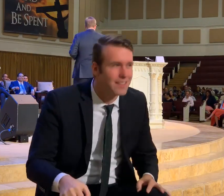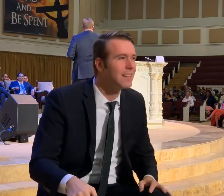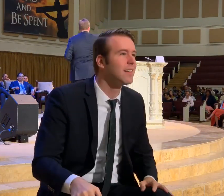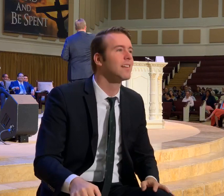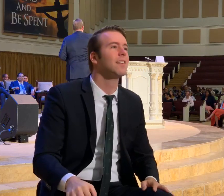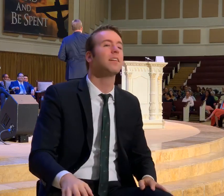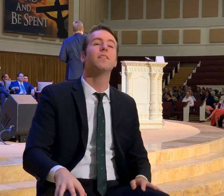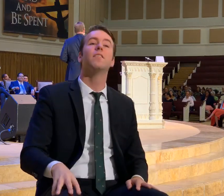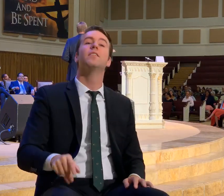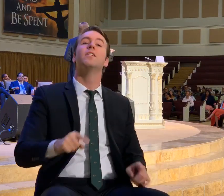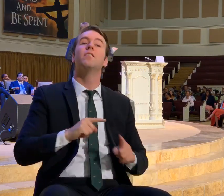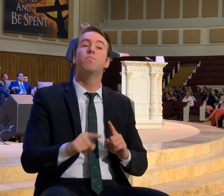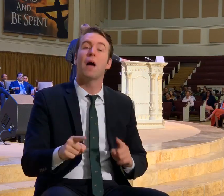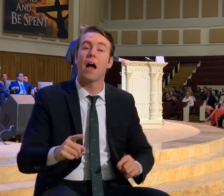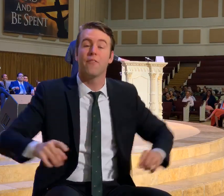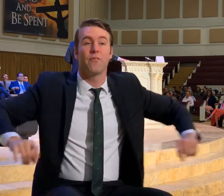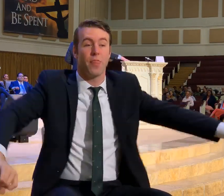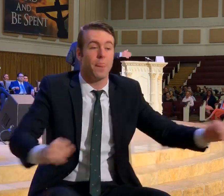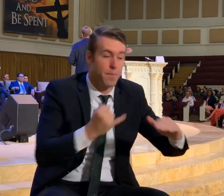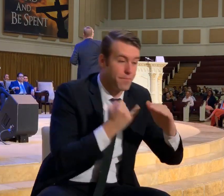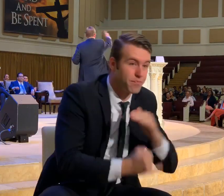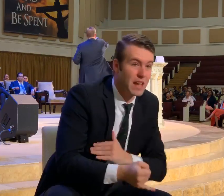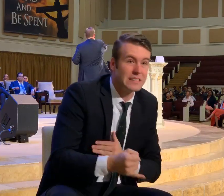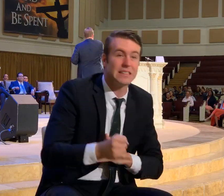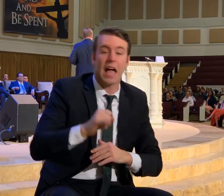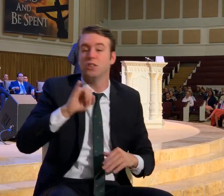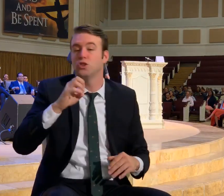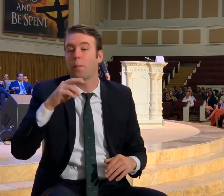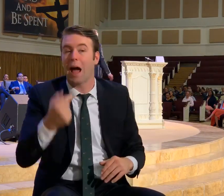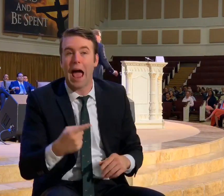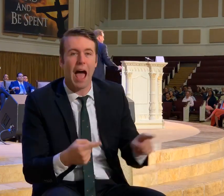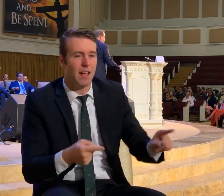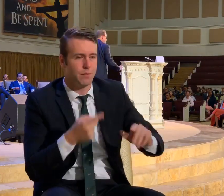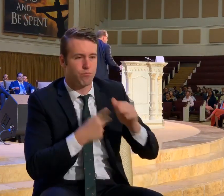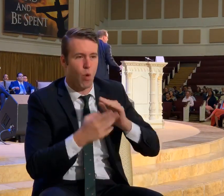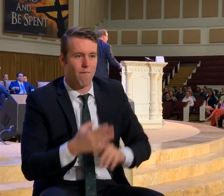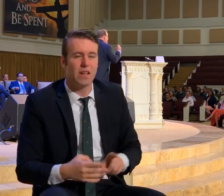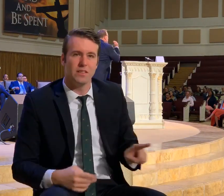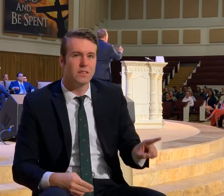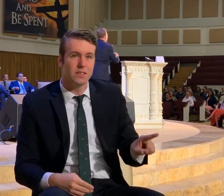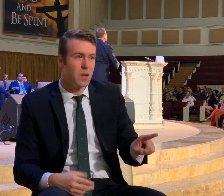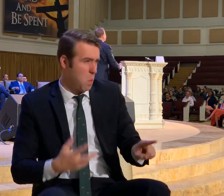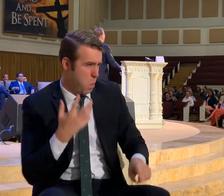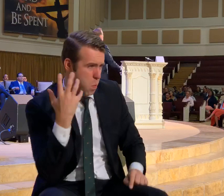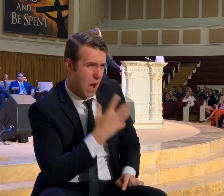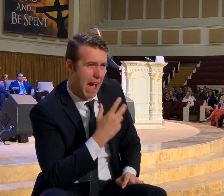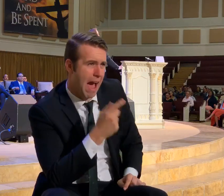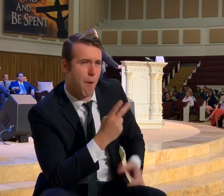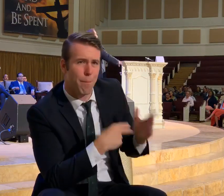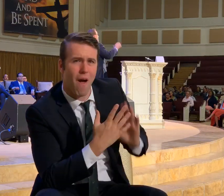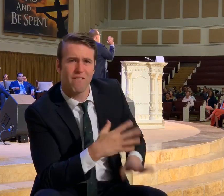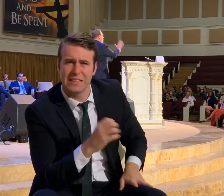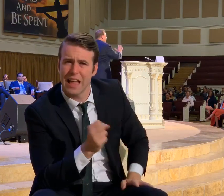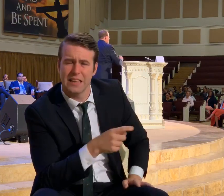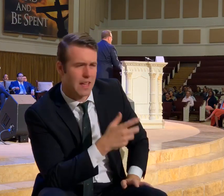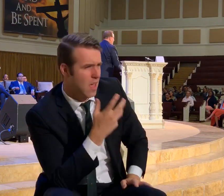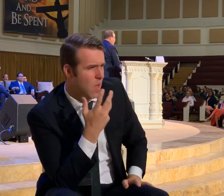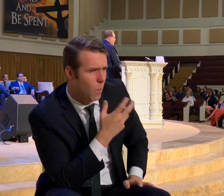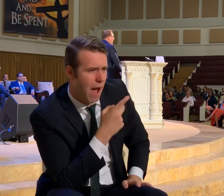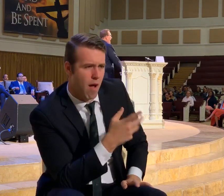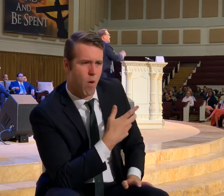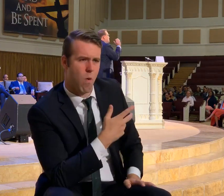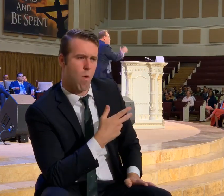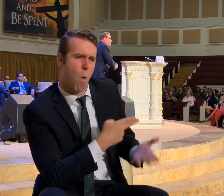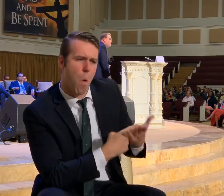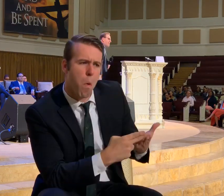But however great Isaiah, Jeremiah, or any of those other guys. As great as they were. As holy as